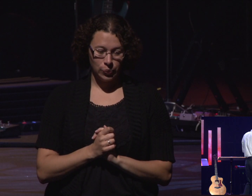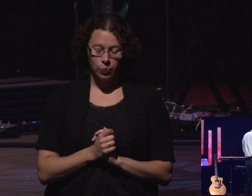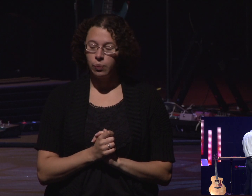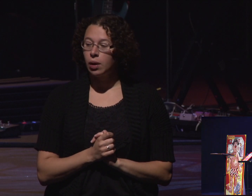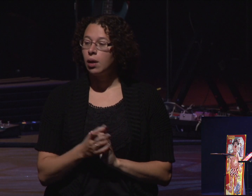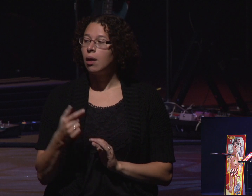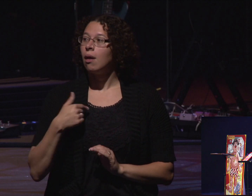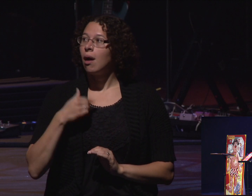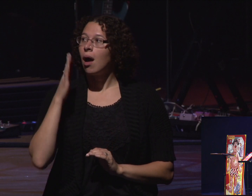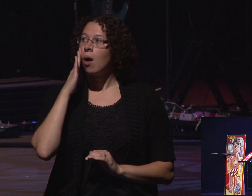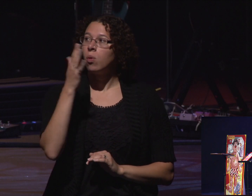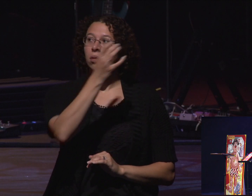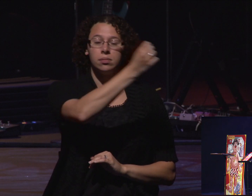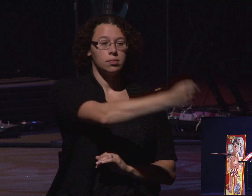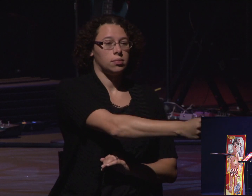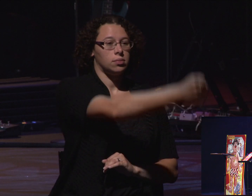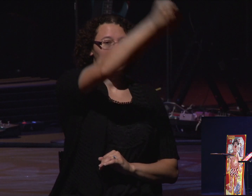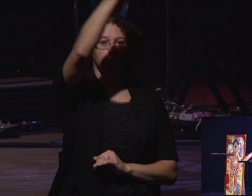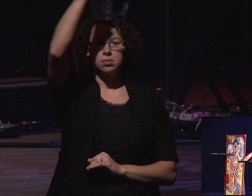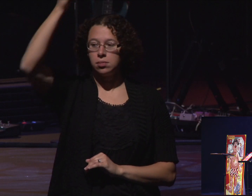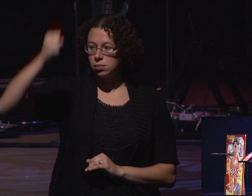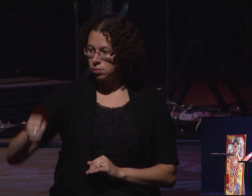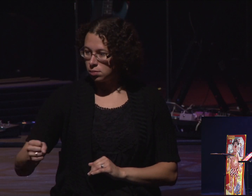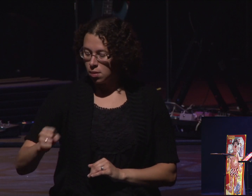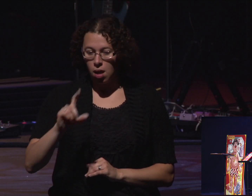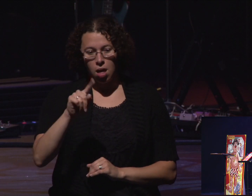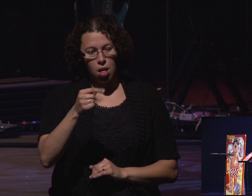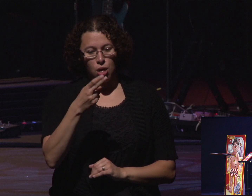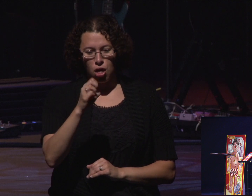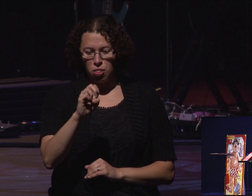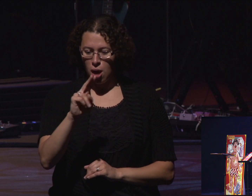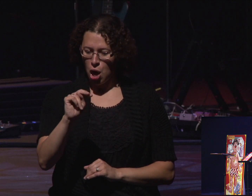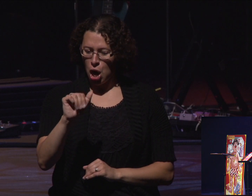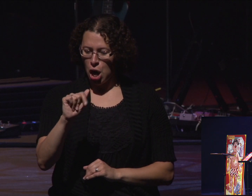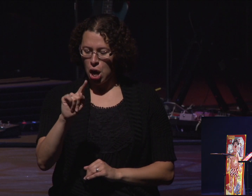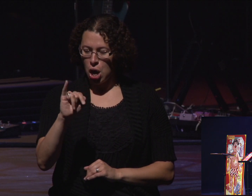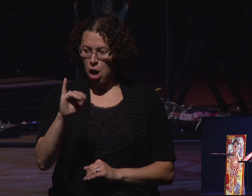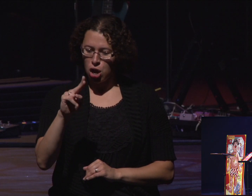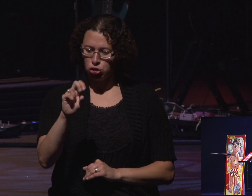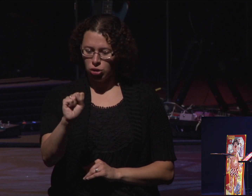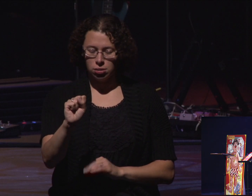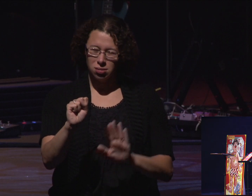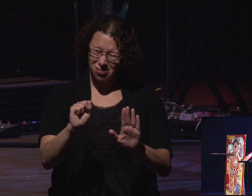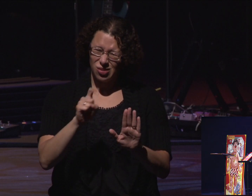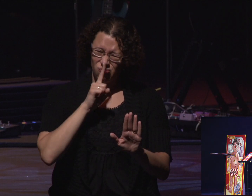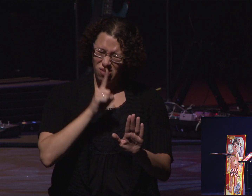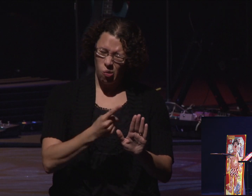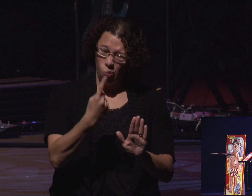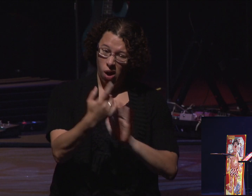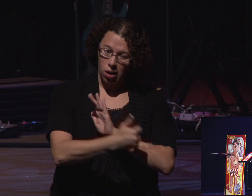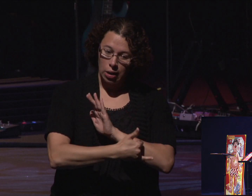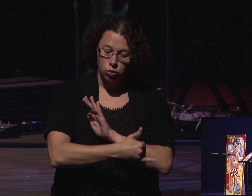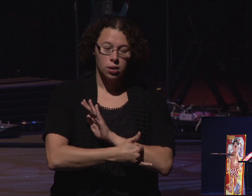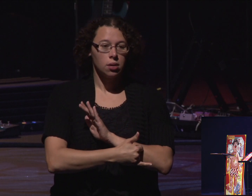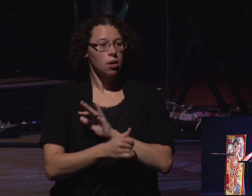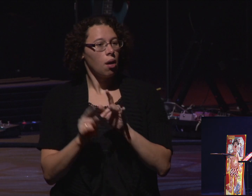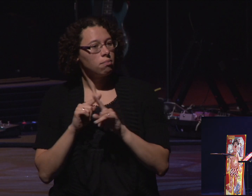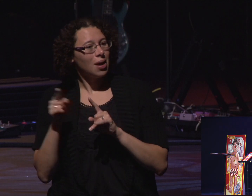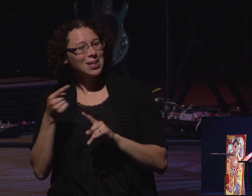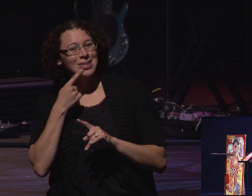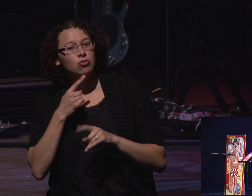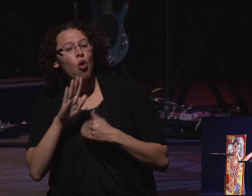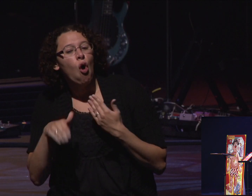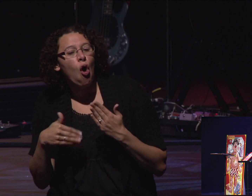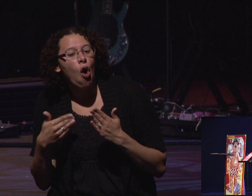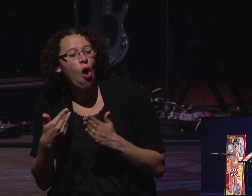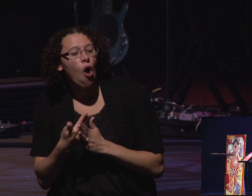I will take you out of the nations. Well, actually, he brought them out of one nation, Babylon. It says, will gather you from all the countries. The